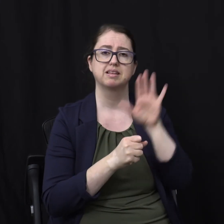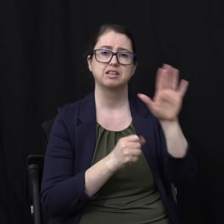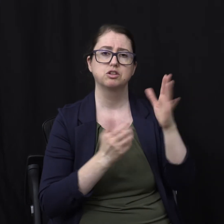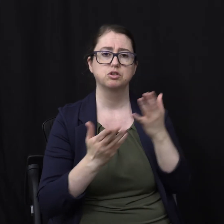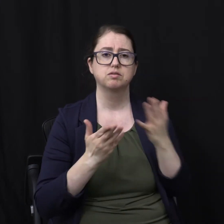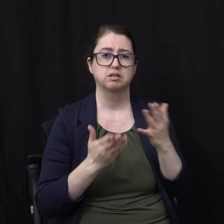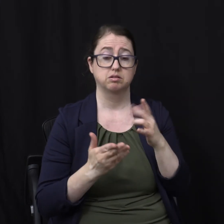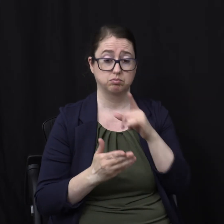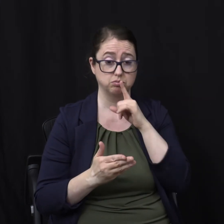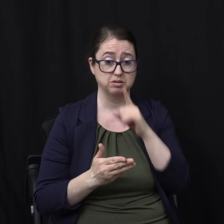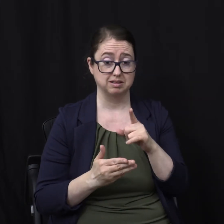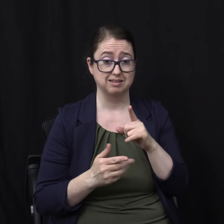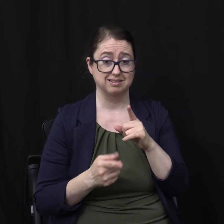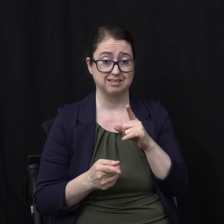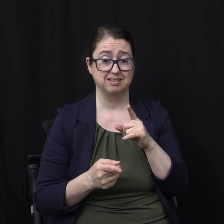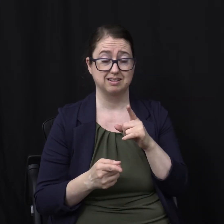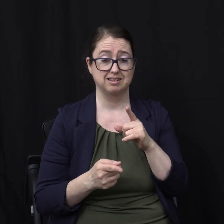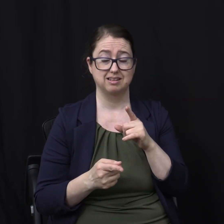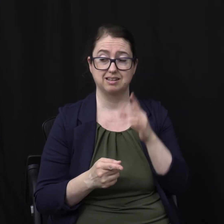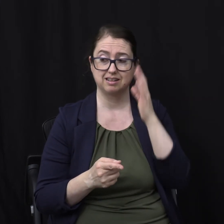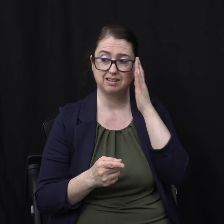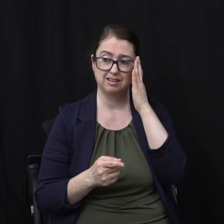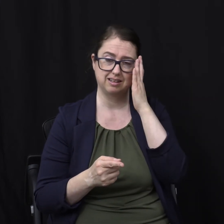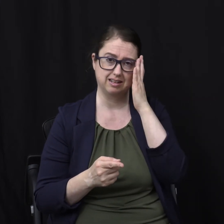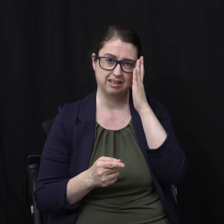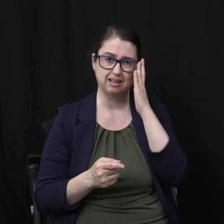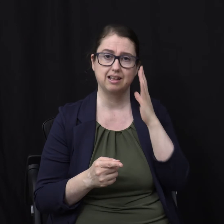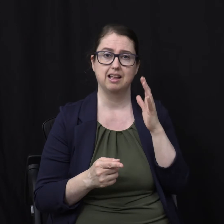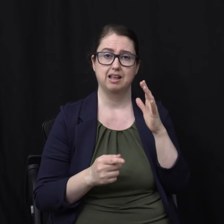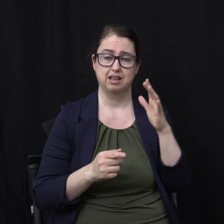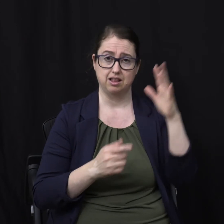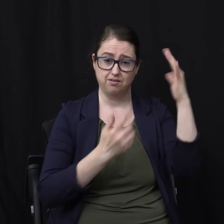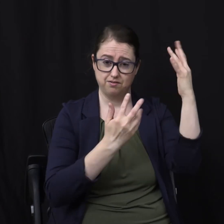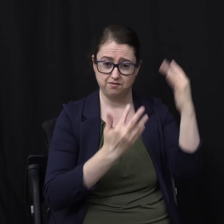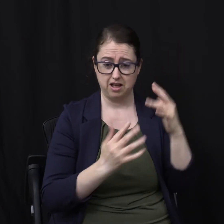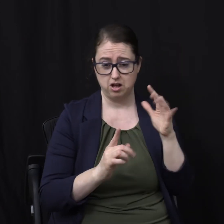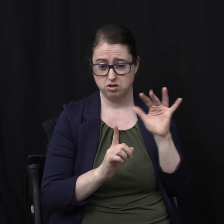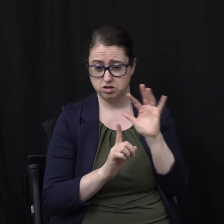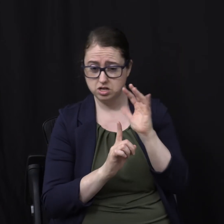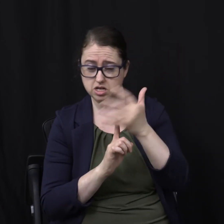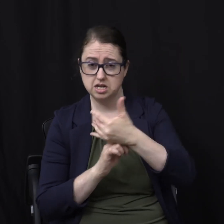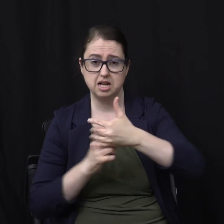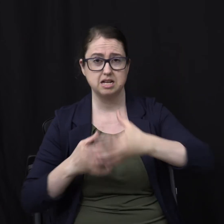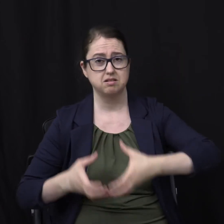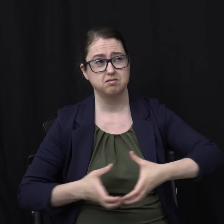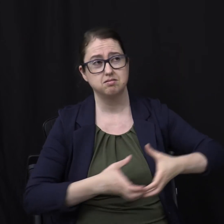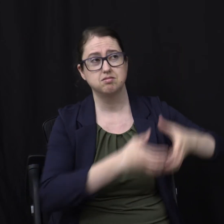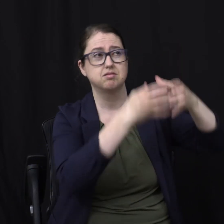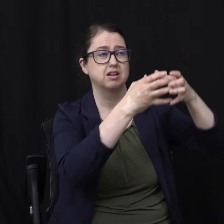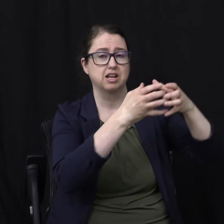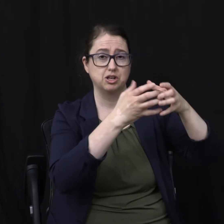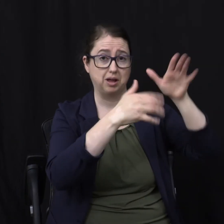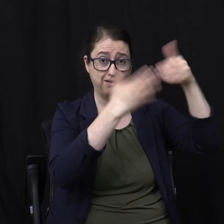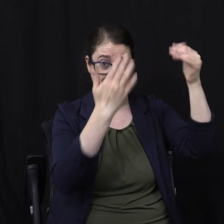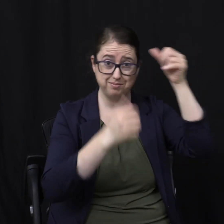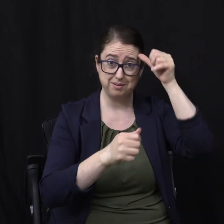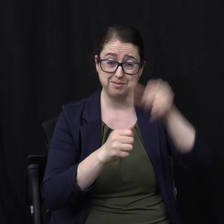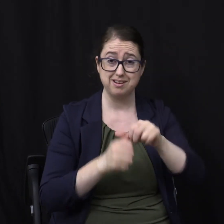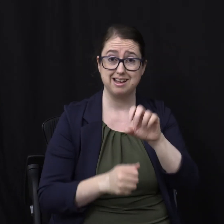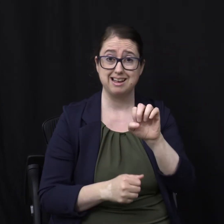That he literally was Wrapped in fire And carried to heaven Who was that? That was Elijah The chariot of